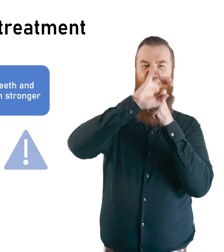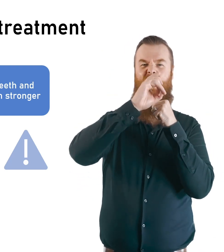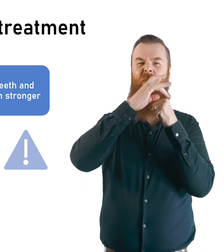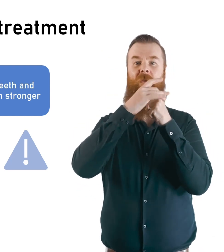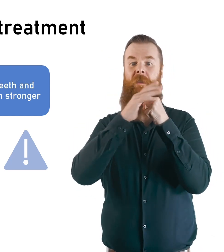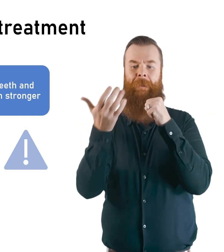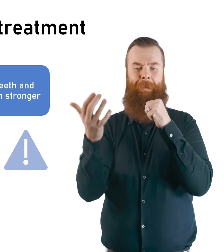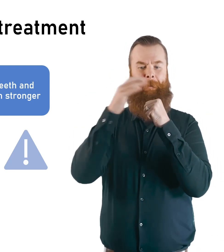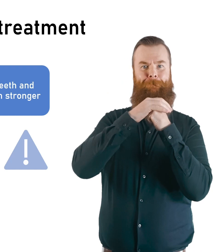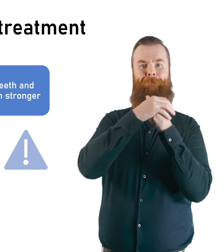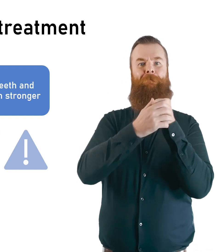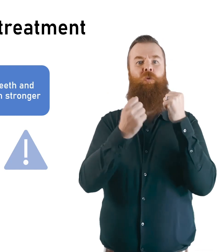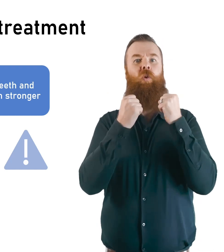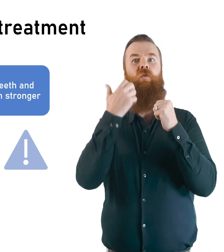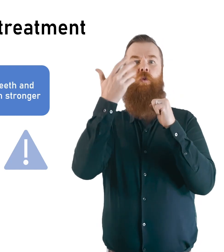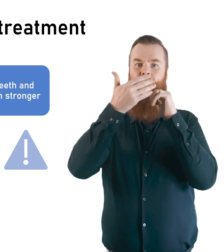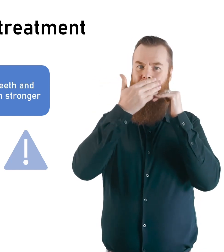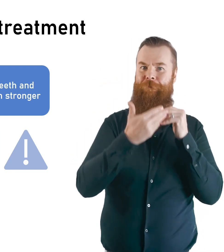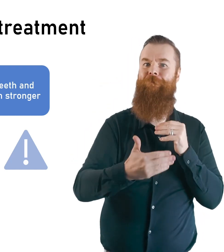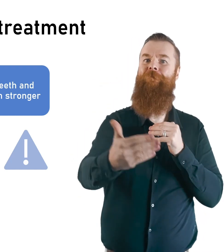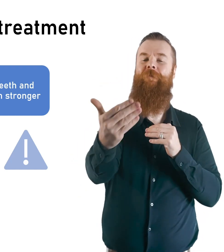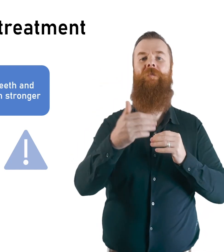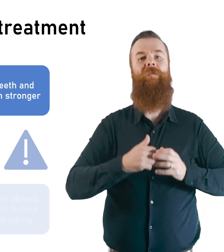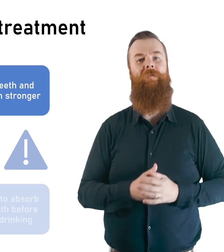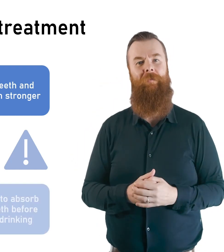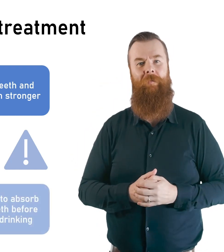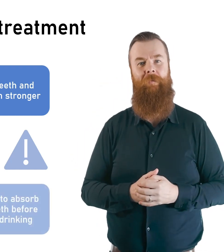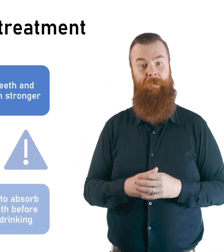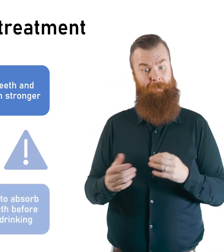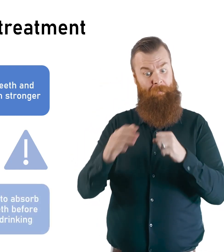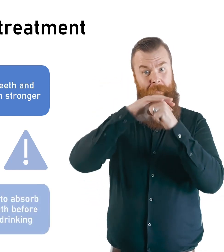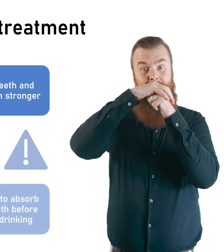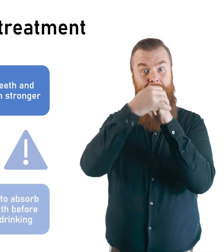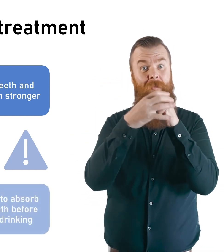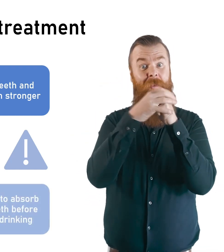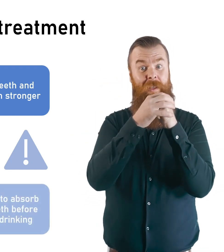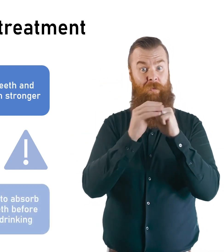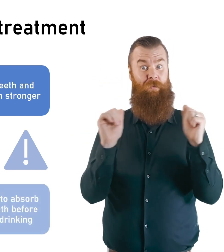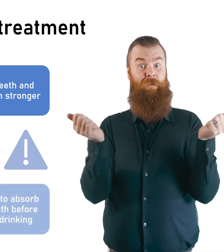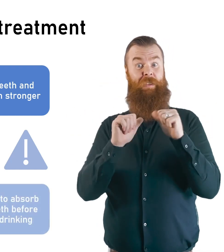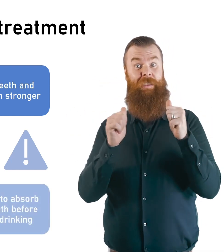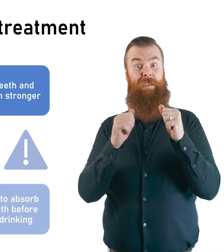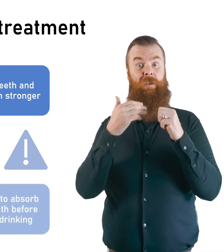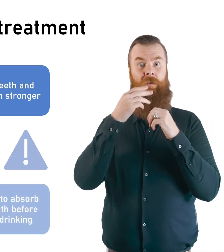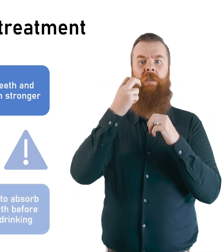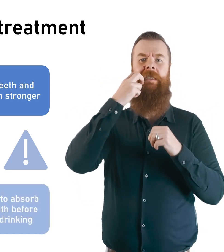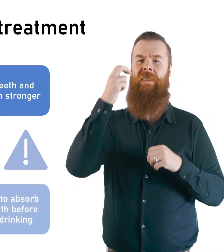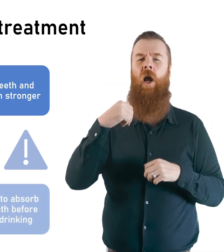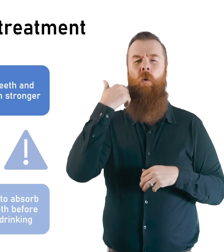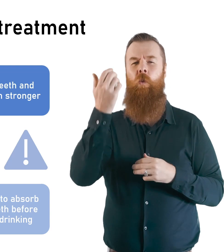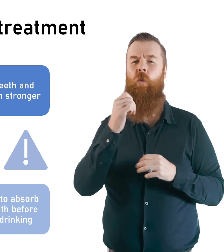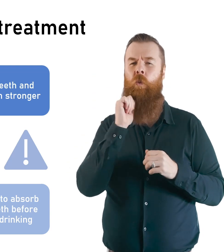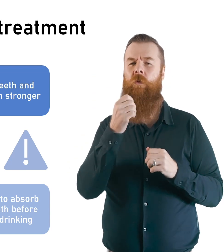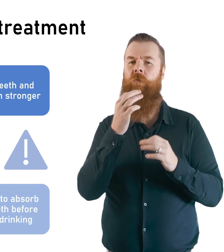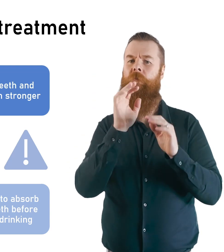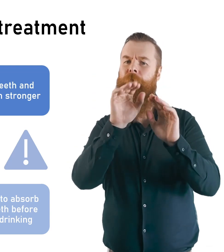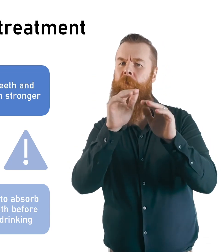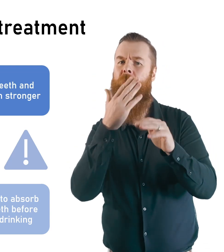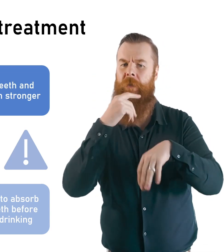After fluoride treatment, your dentist may ask you to avoid eating or drinking for a period of time to help it work